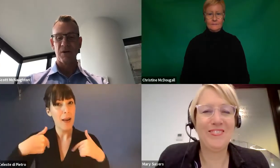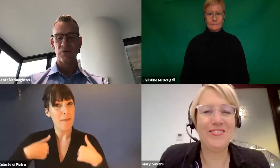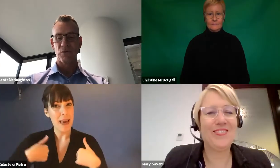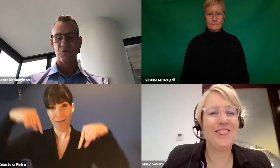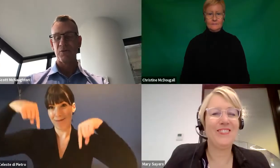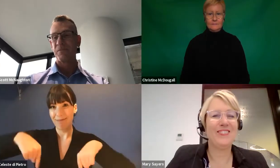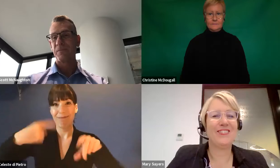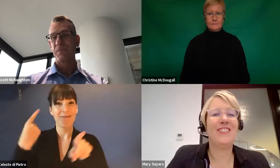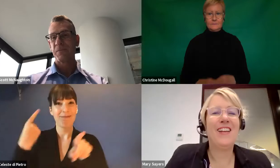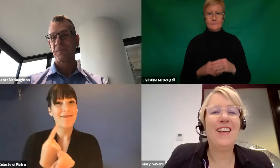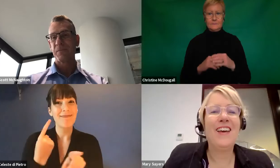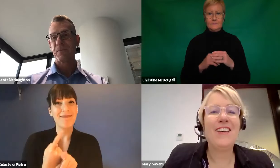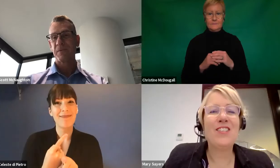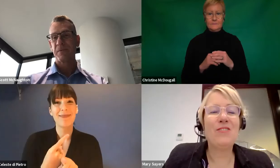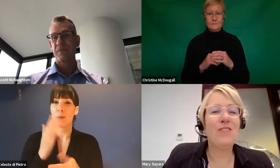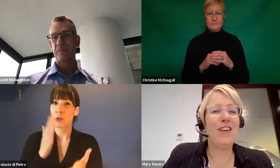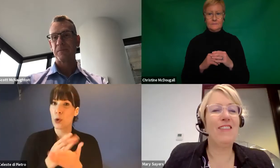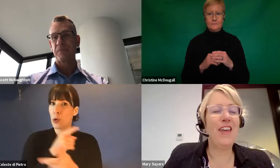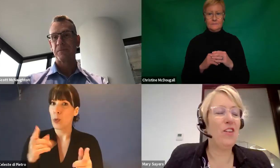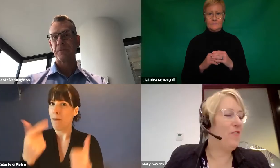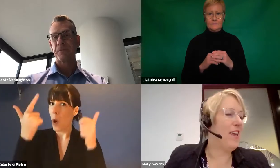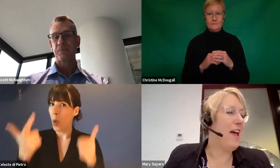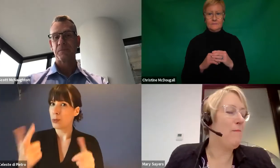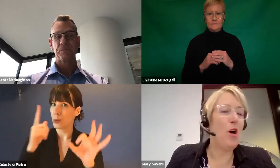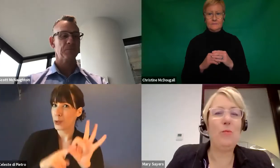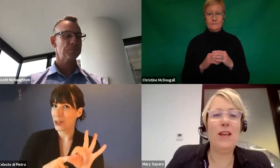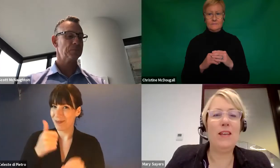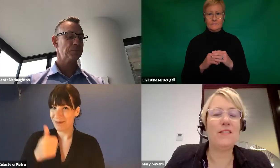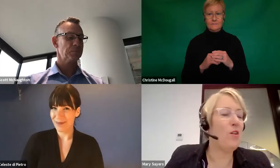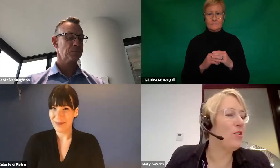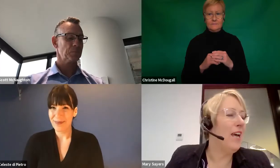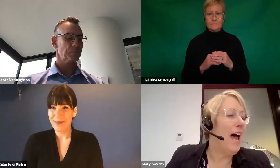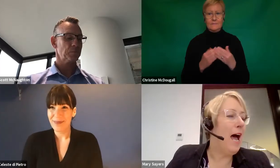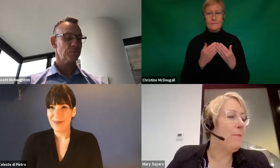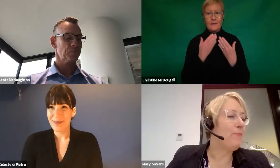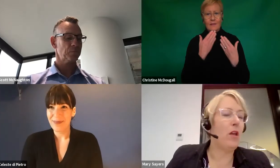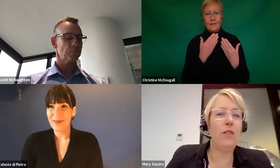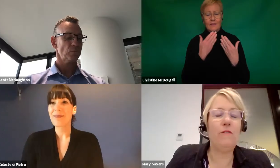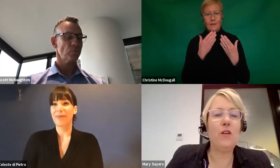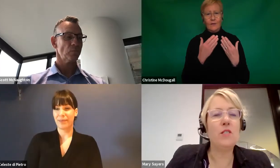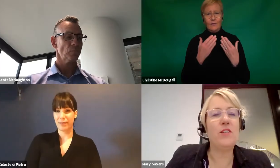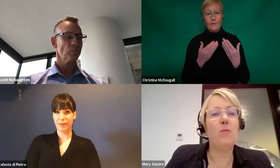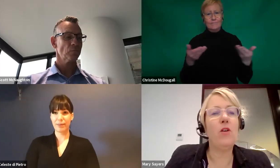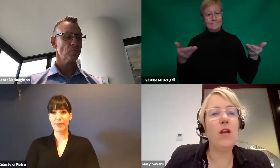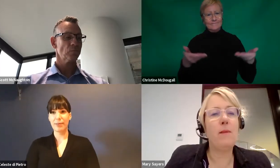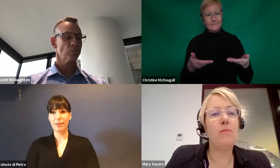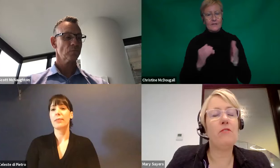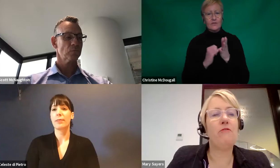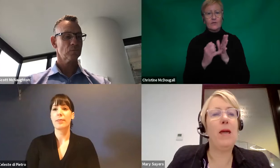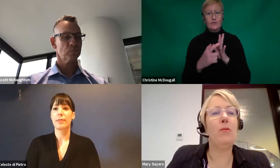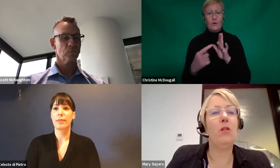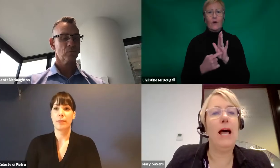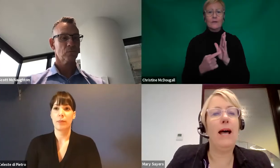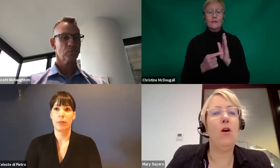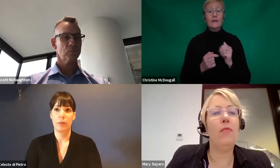Mary, you might want to talk through. Terrific. And thank you for that opening, Scott. The first question, we've got a number